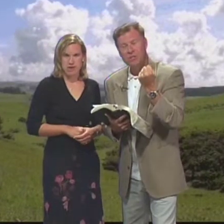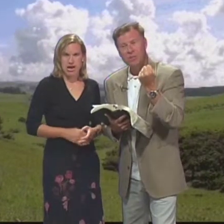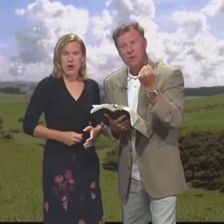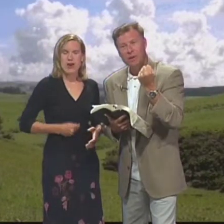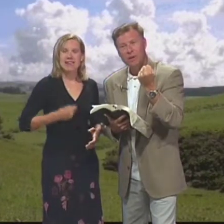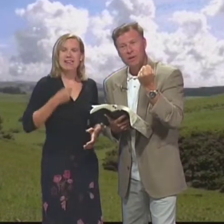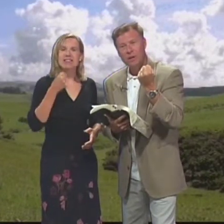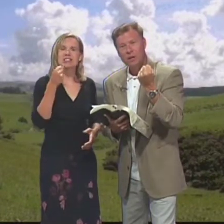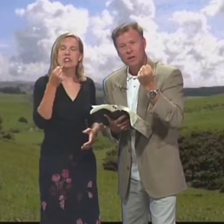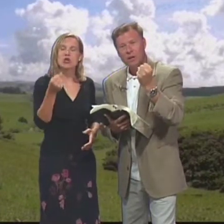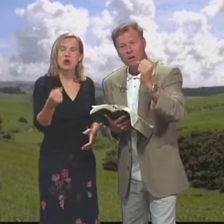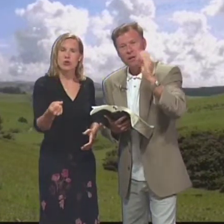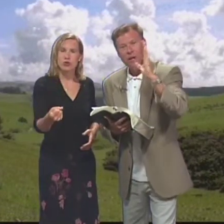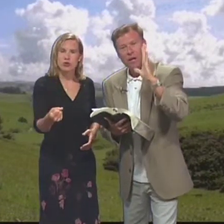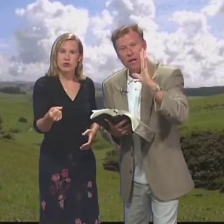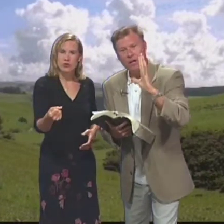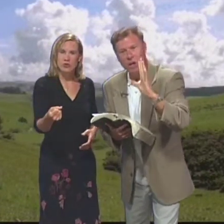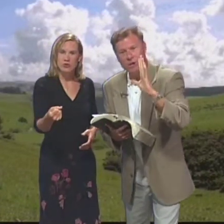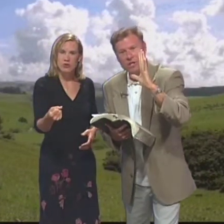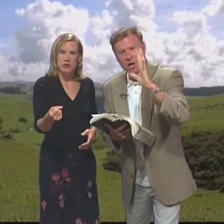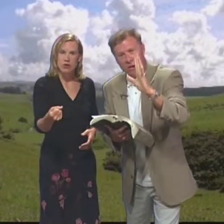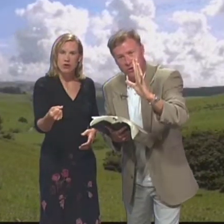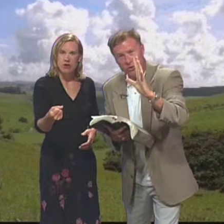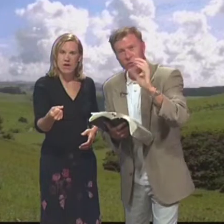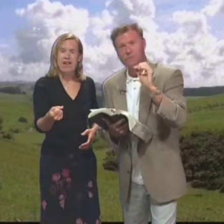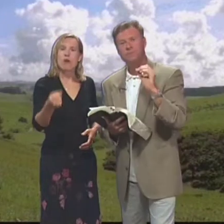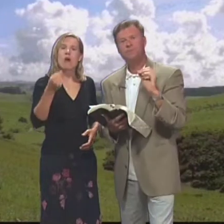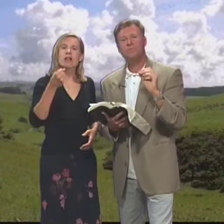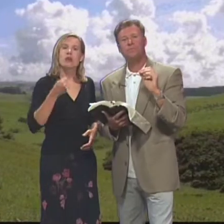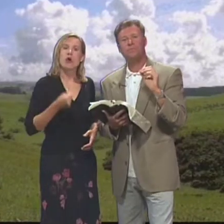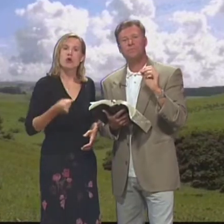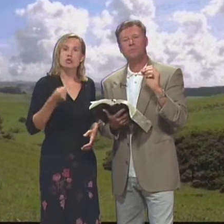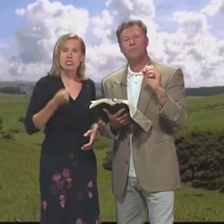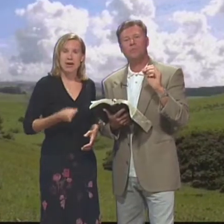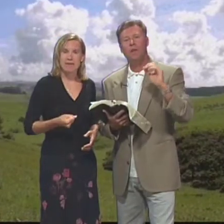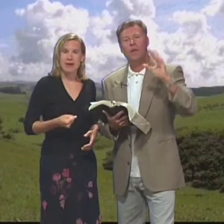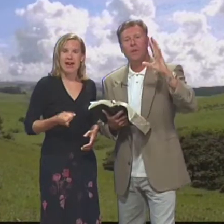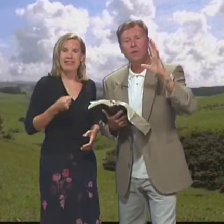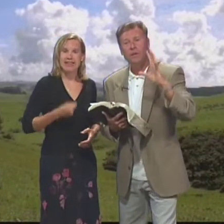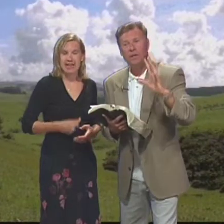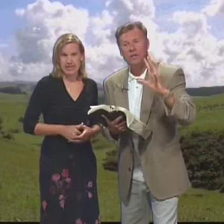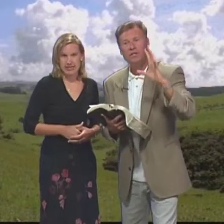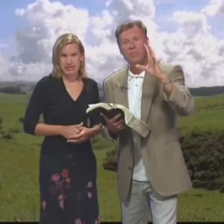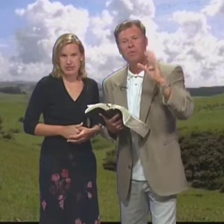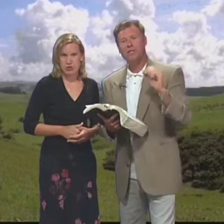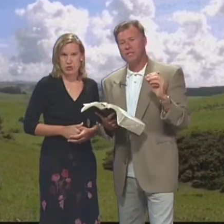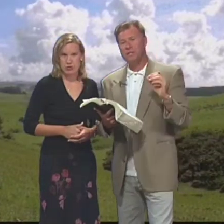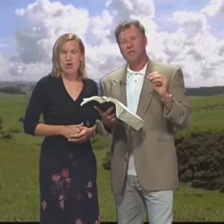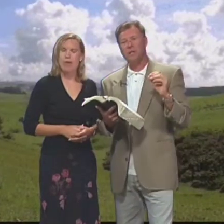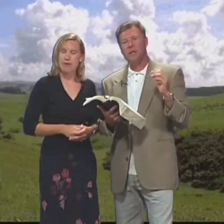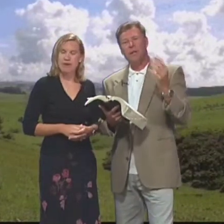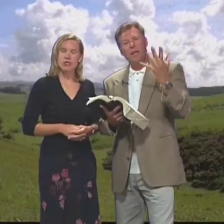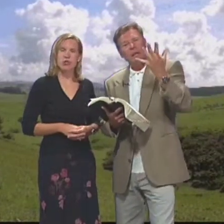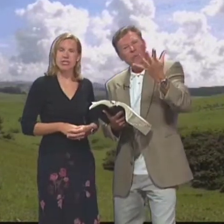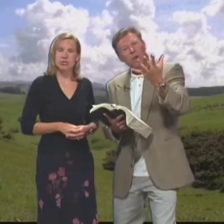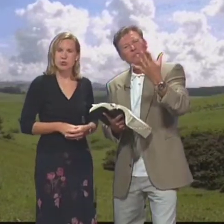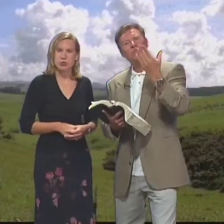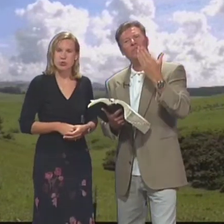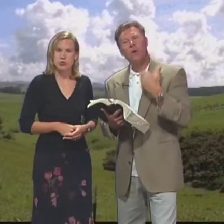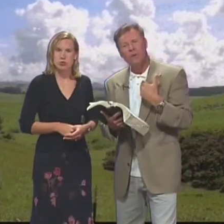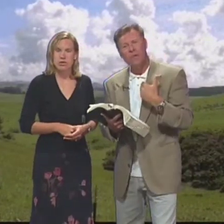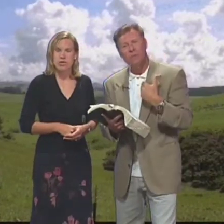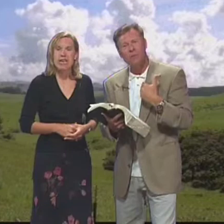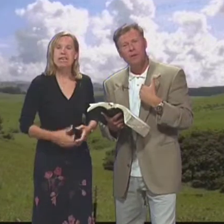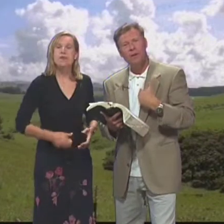relationship Hay una relación God calls us unto A la cual Dios nos llama A Con el buen pastor Jesús